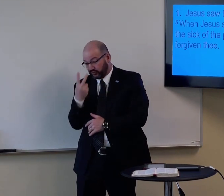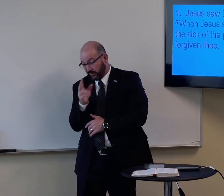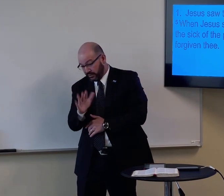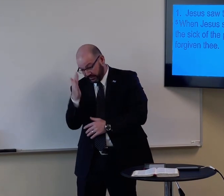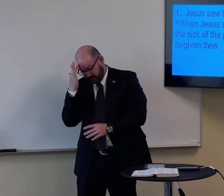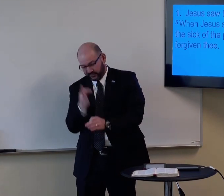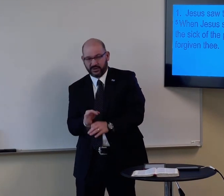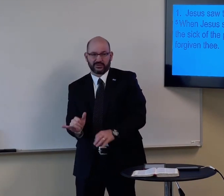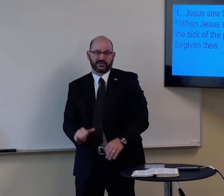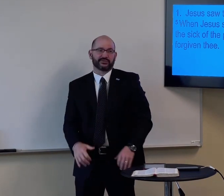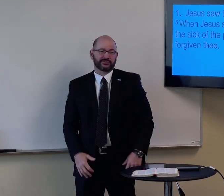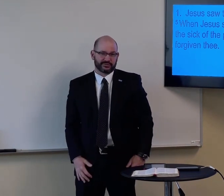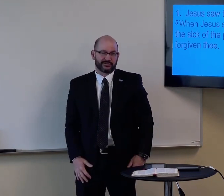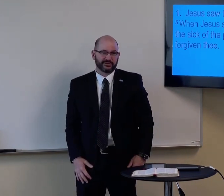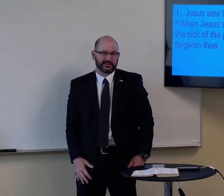Jesus saw his faith as well.